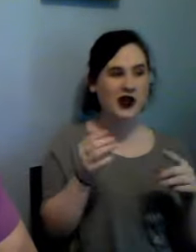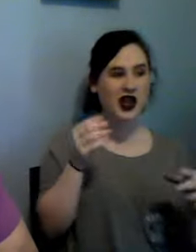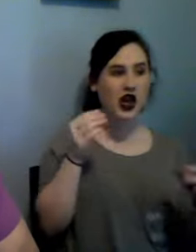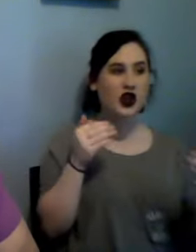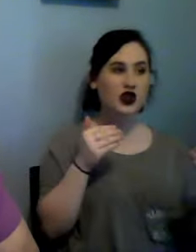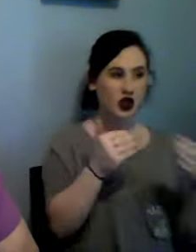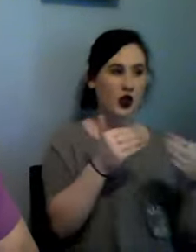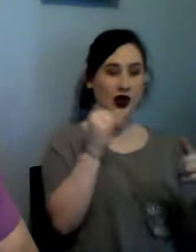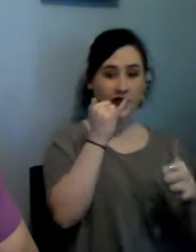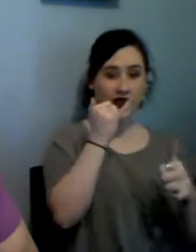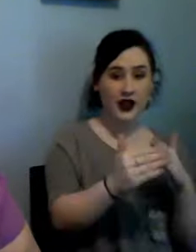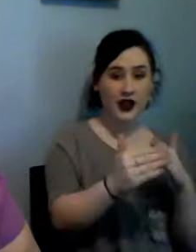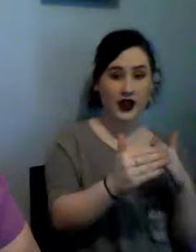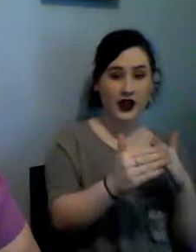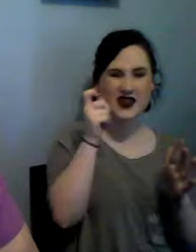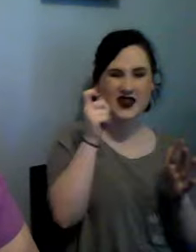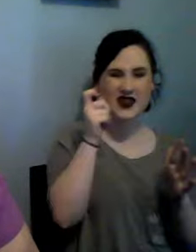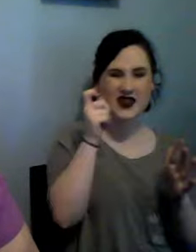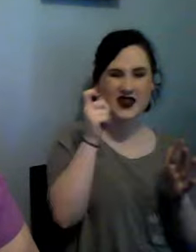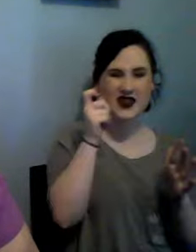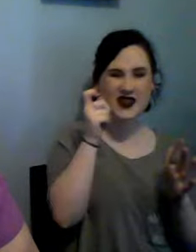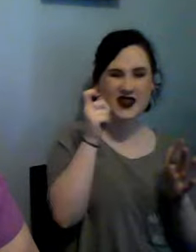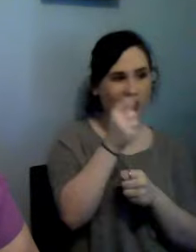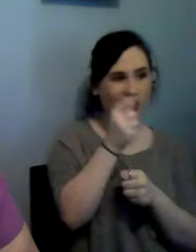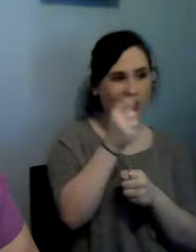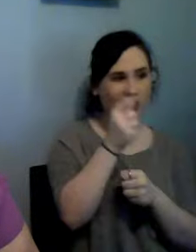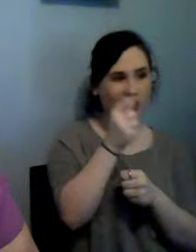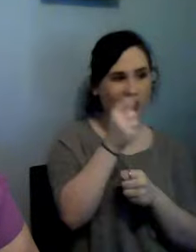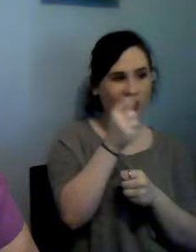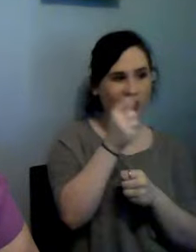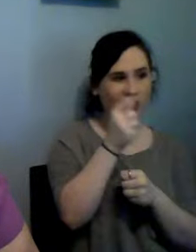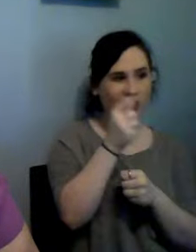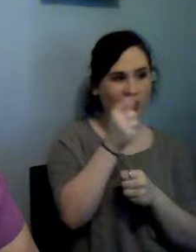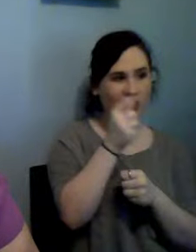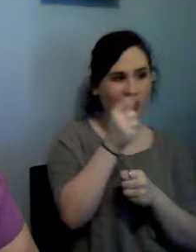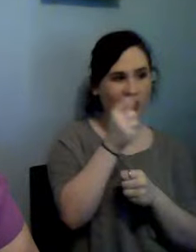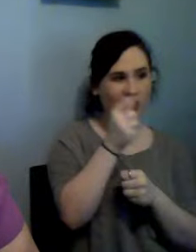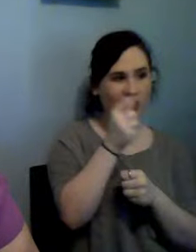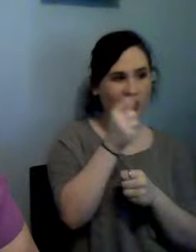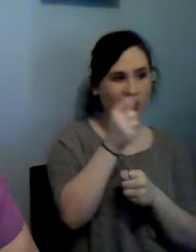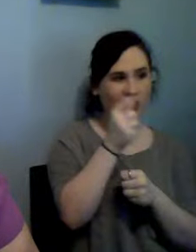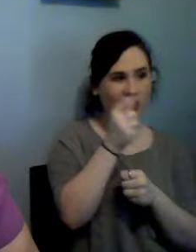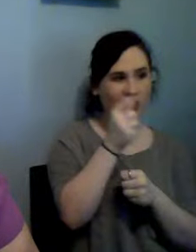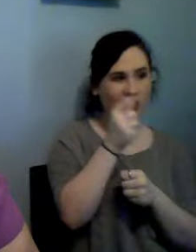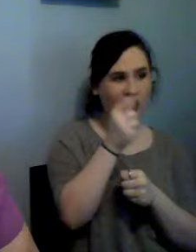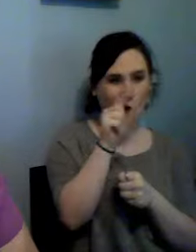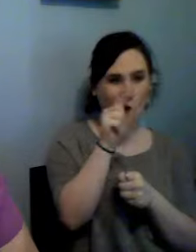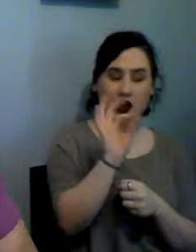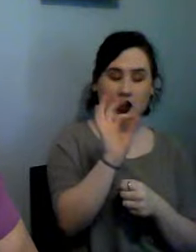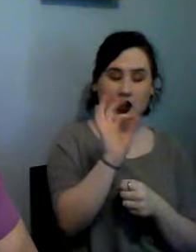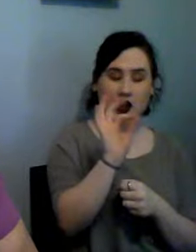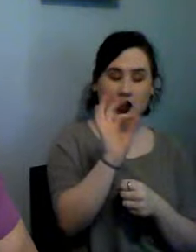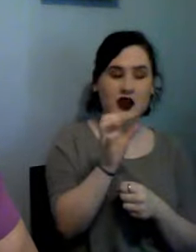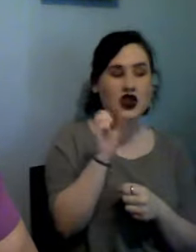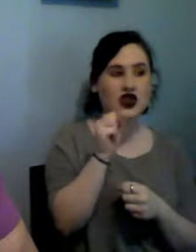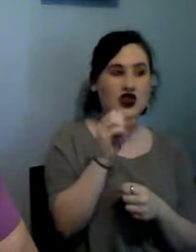because it's the Stitch Mania I think I've got 11 more to go but I'm going to